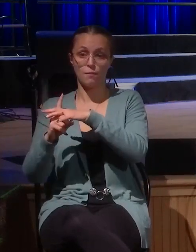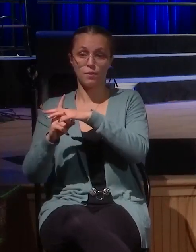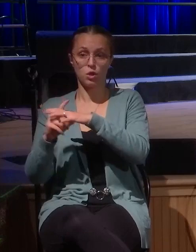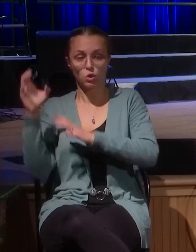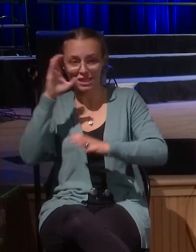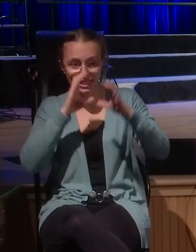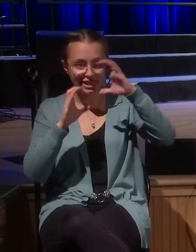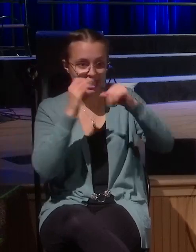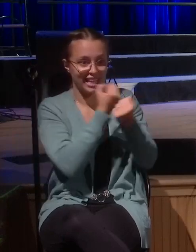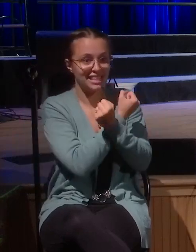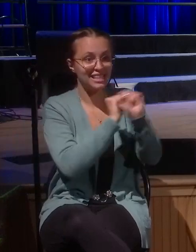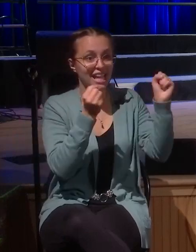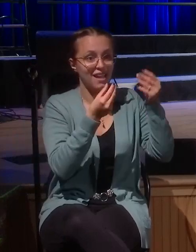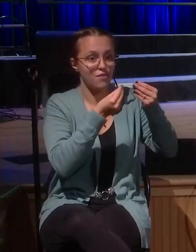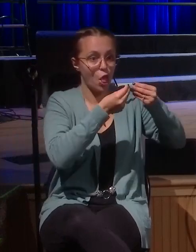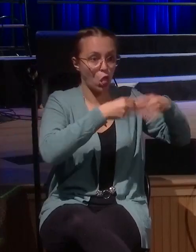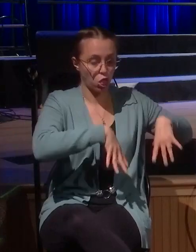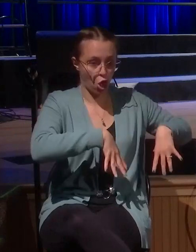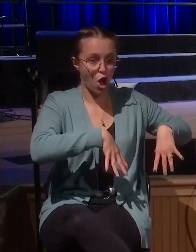This is what my kingdom is about.